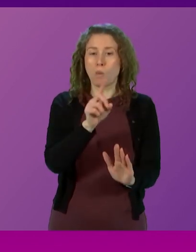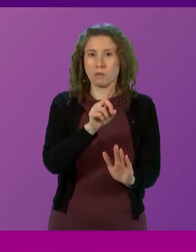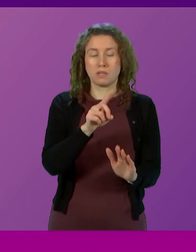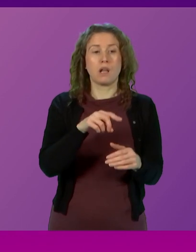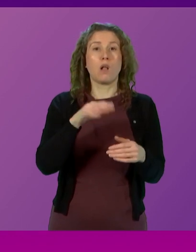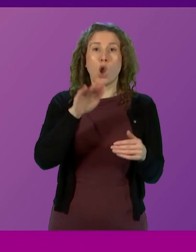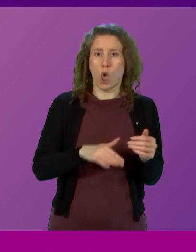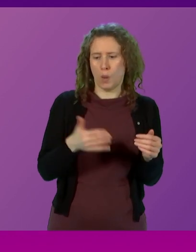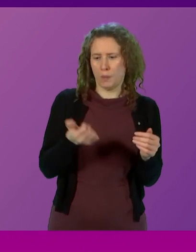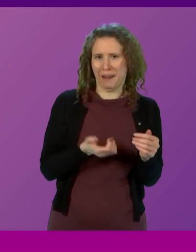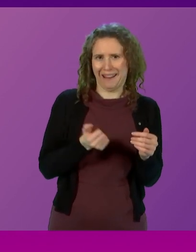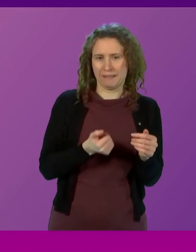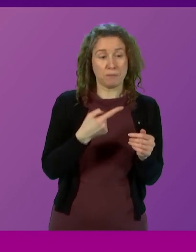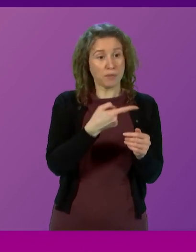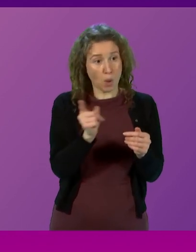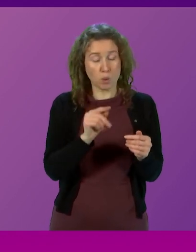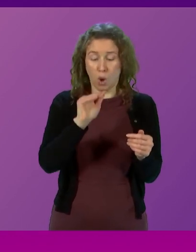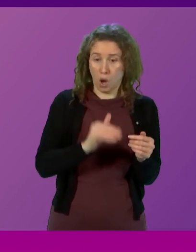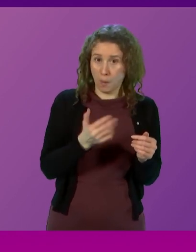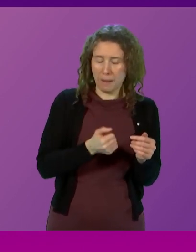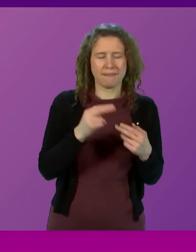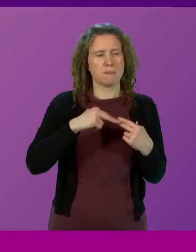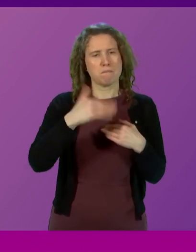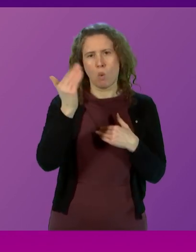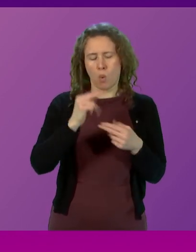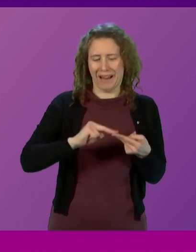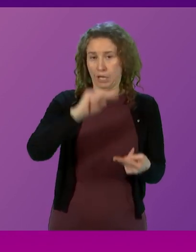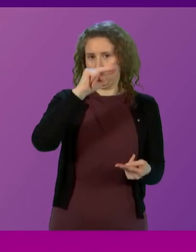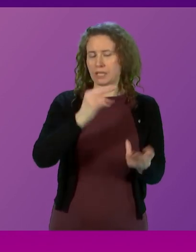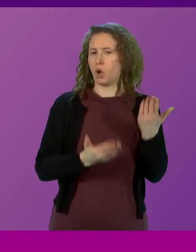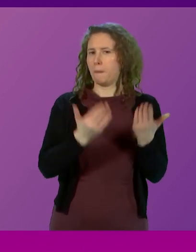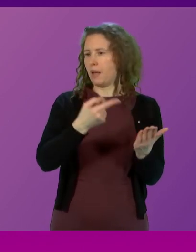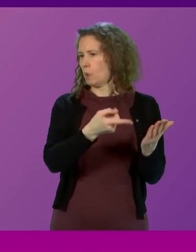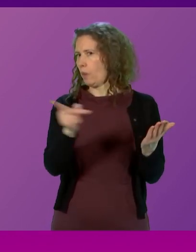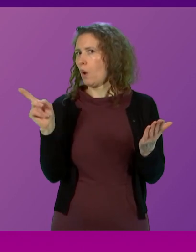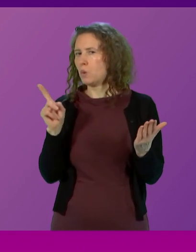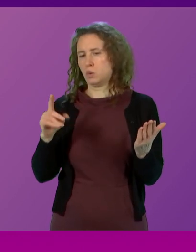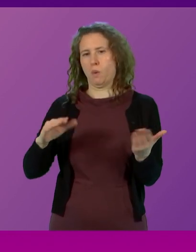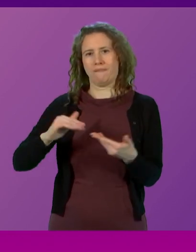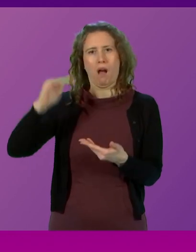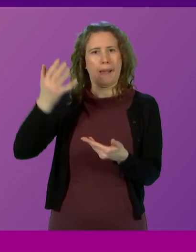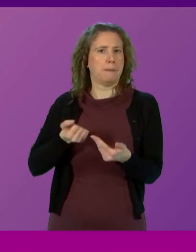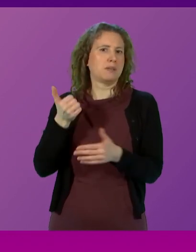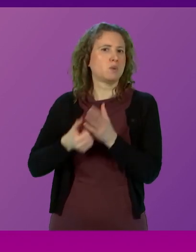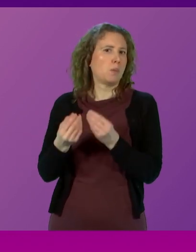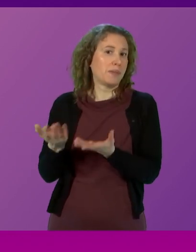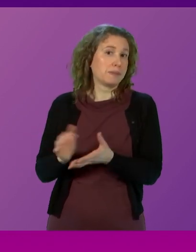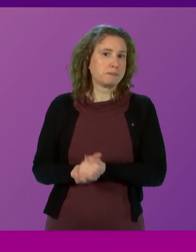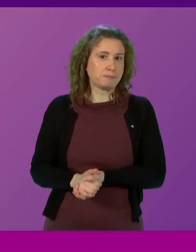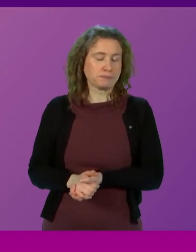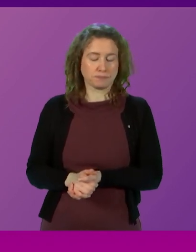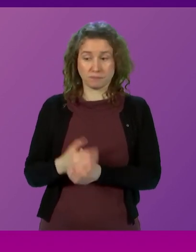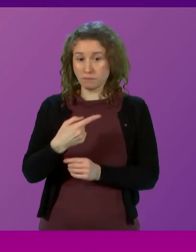of low pay those on lower pay have had higher increases than those who are on higher pay so